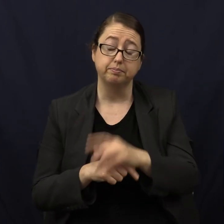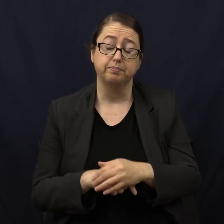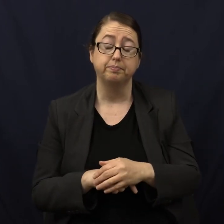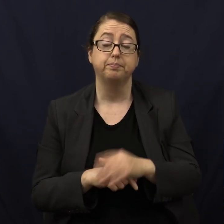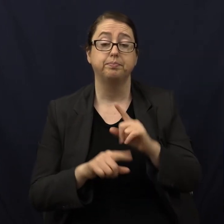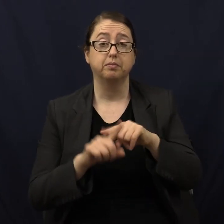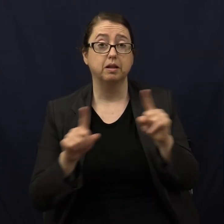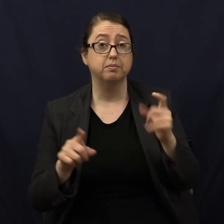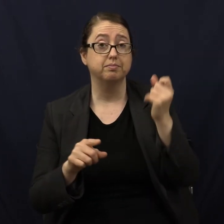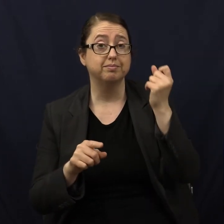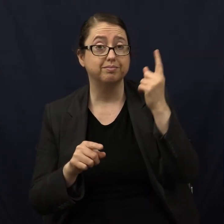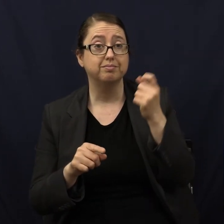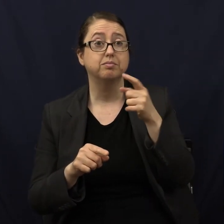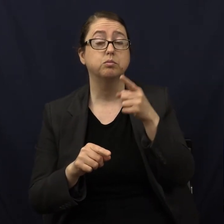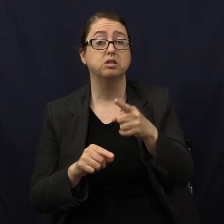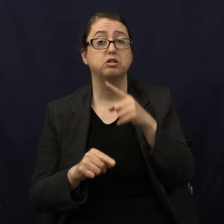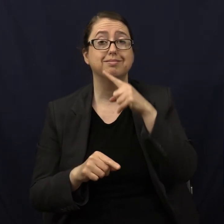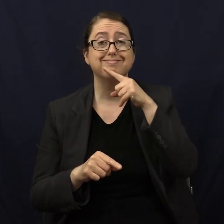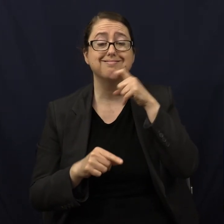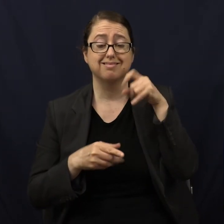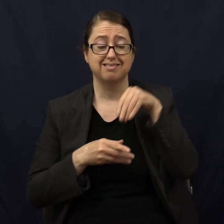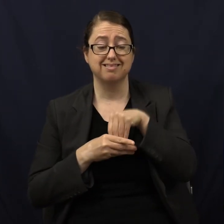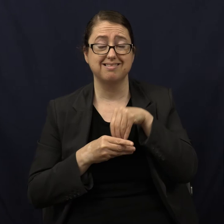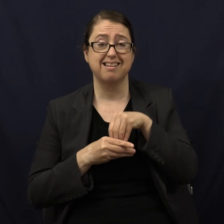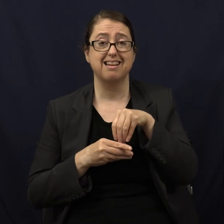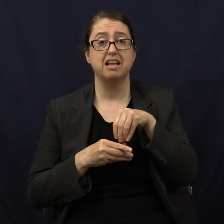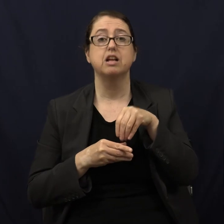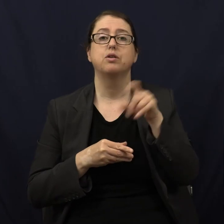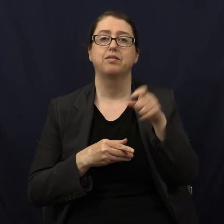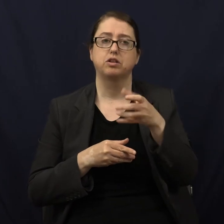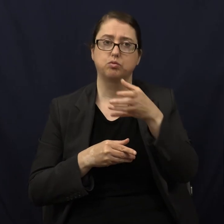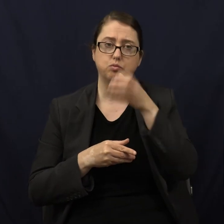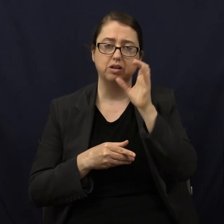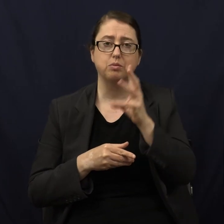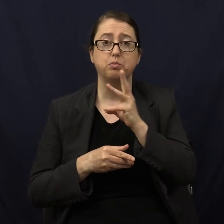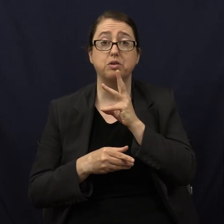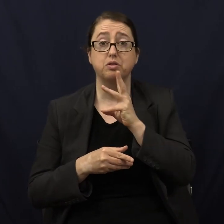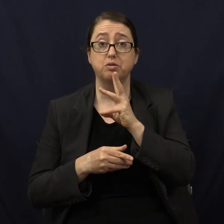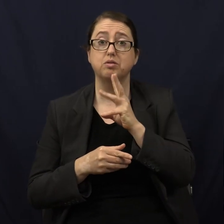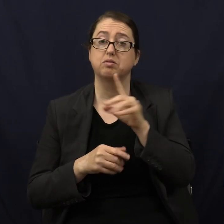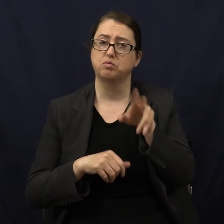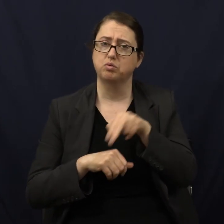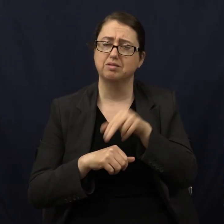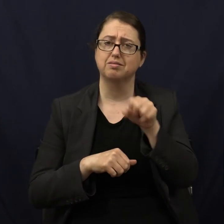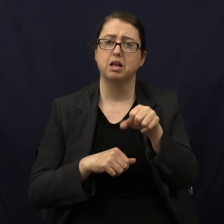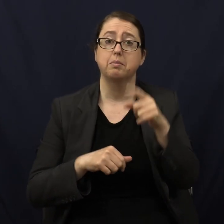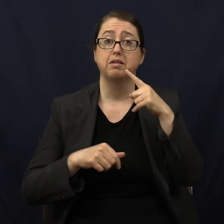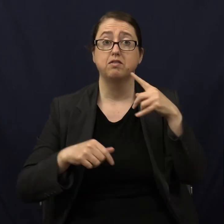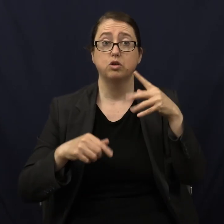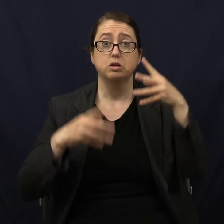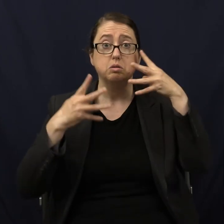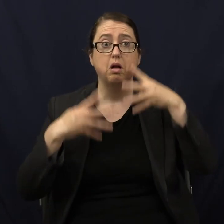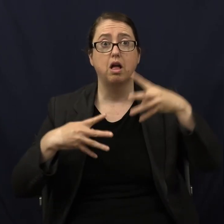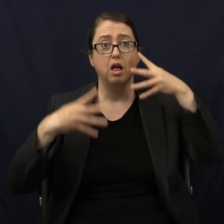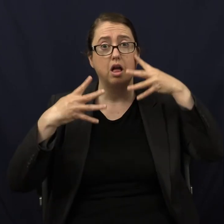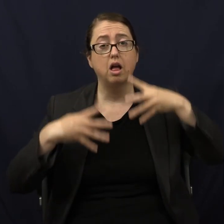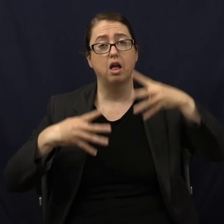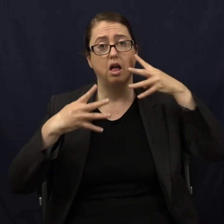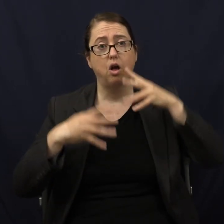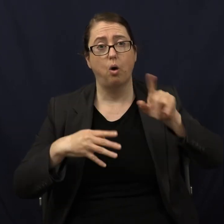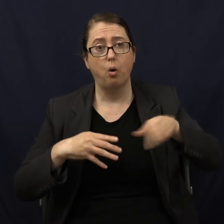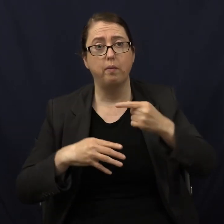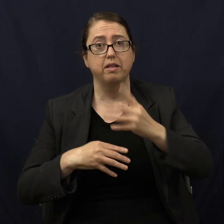However, when you're dehydrated, what do you need to drink? Water, of course. However, if you're sweating a lot, should you just drink water?